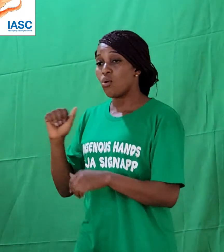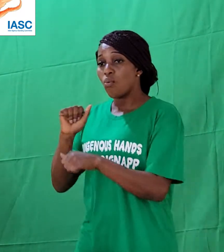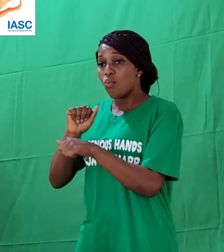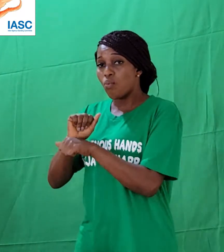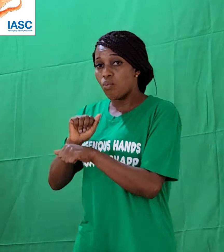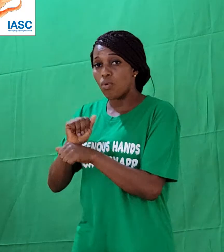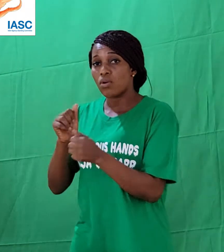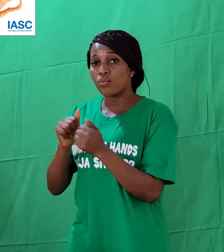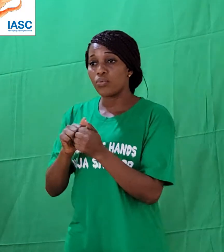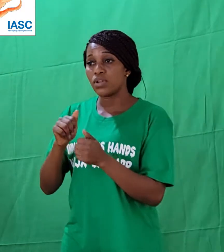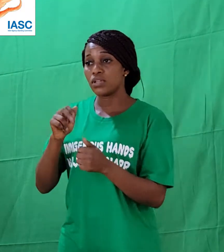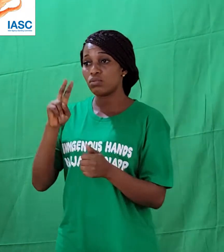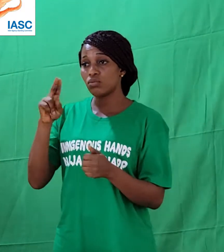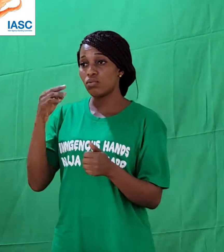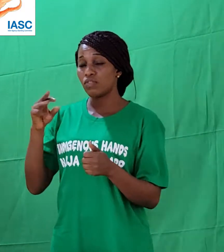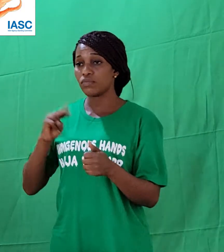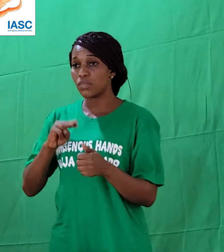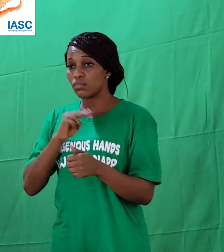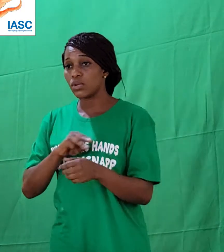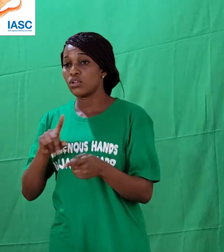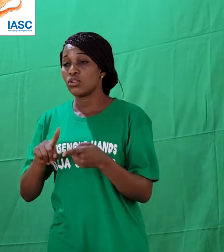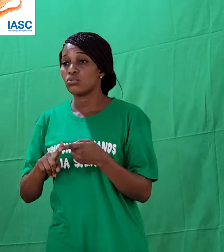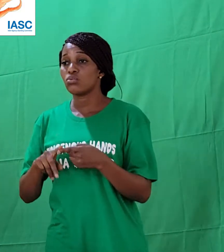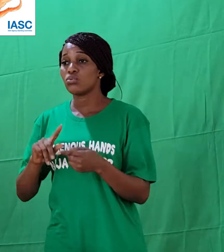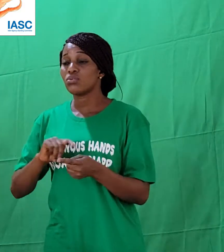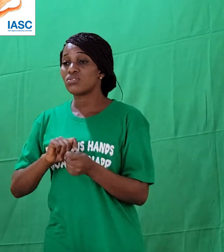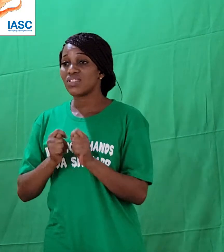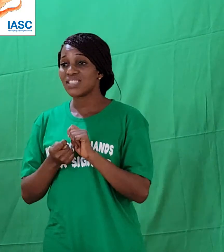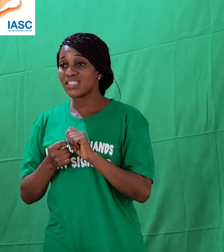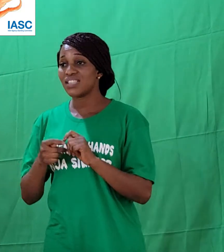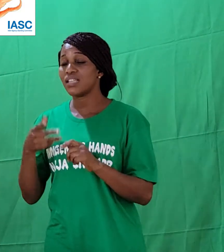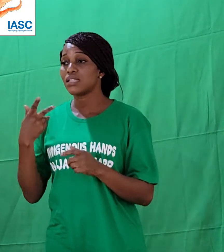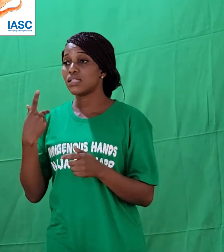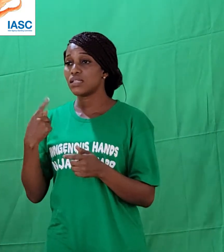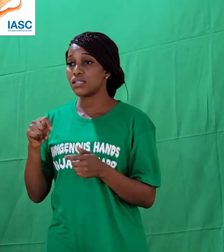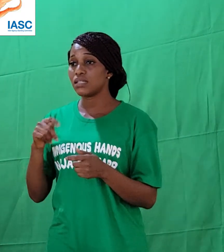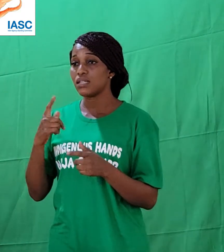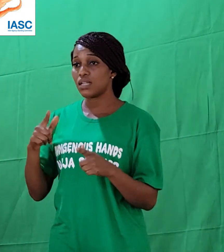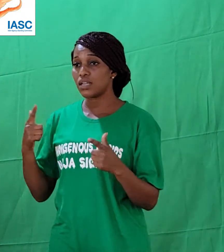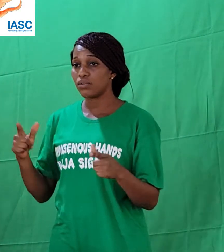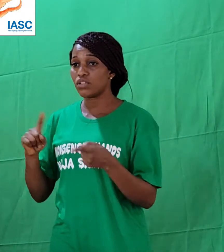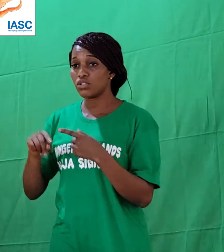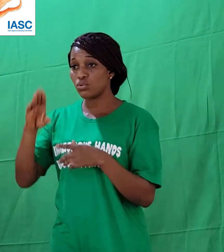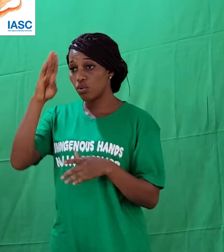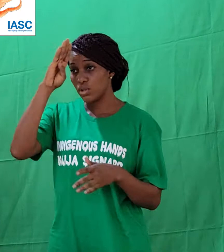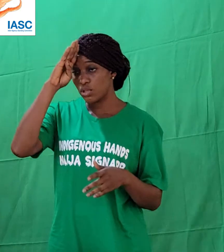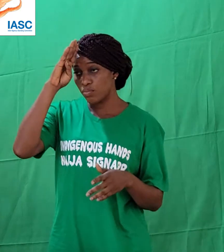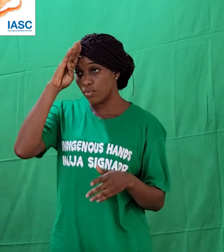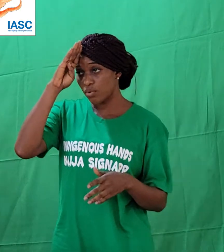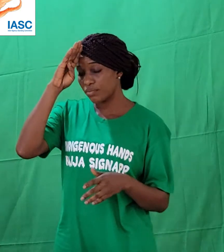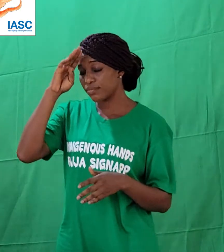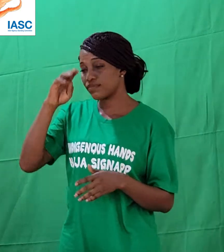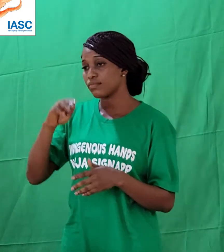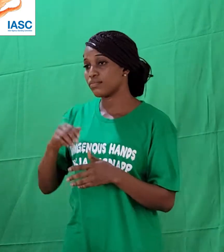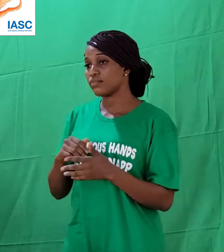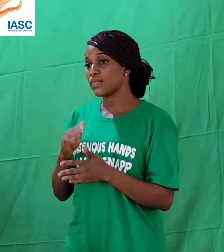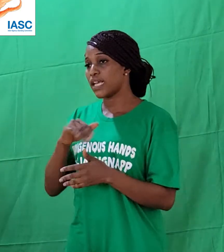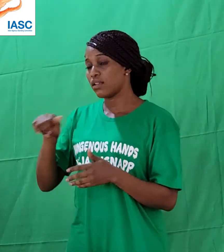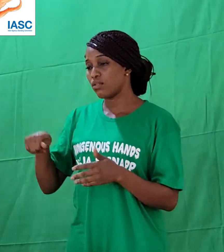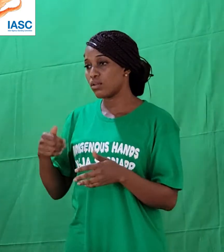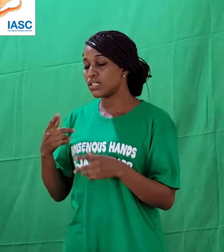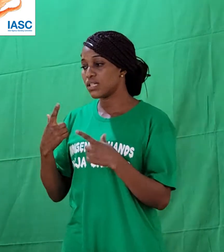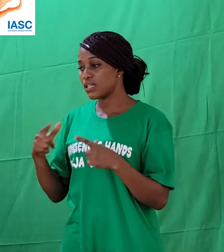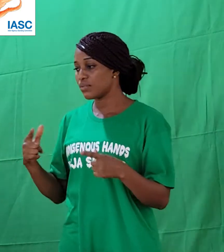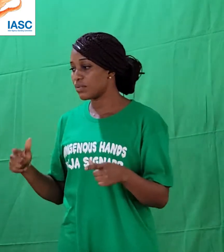into Igbo language. I am Igbo. am Igbo. Igbo. And I am a linguistic scholar. So, and after that,